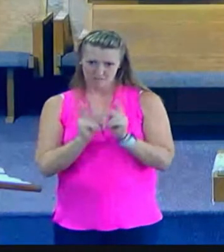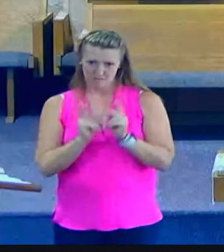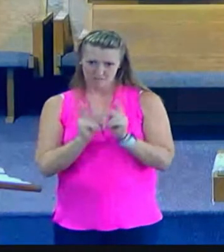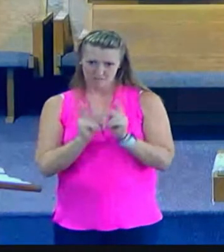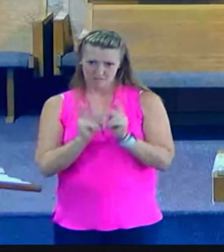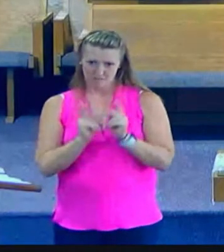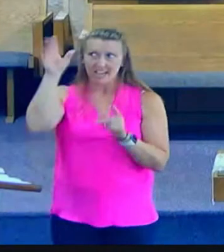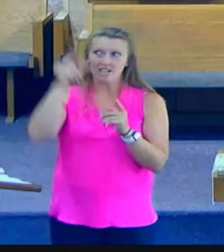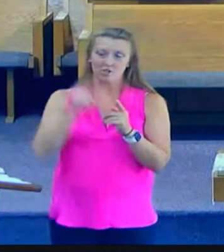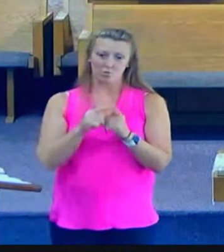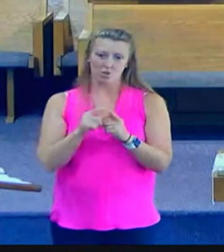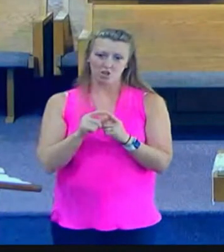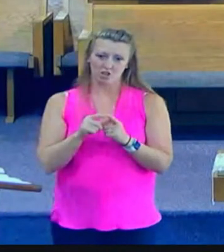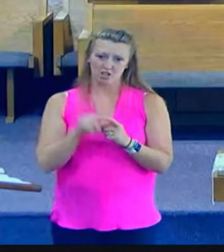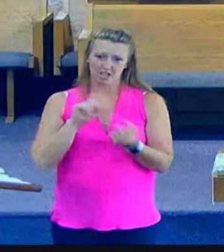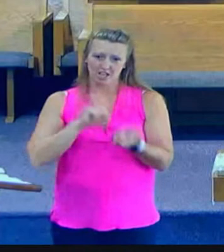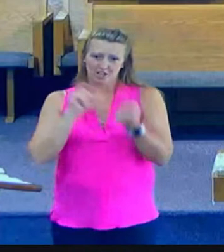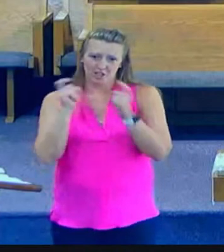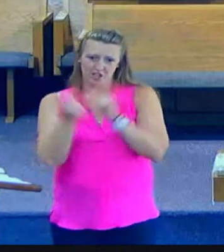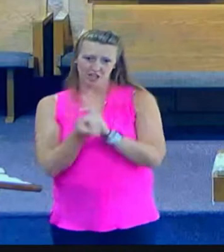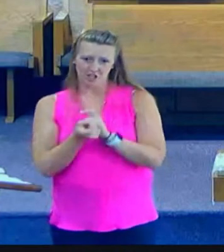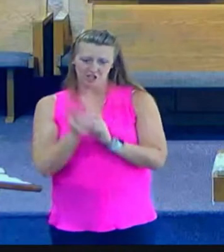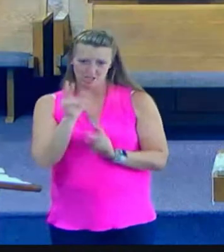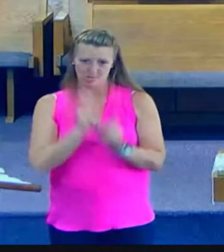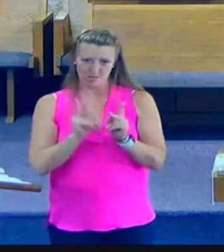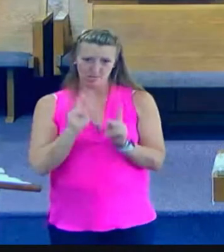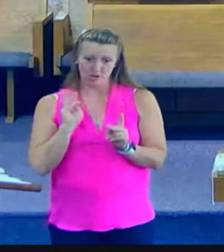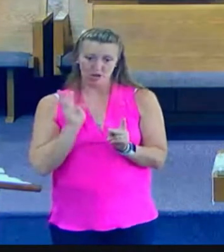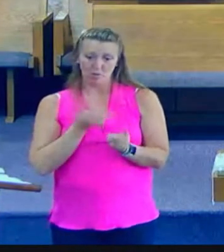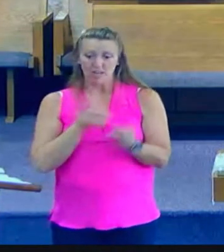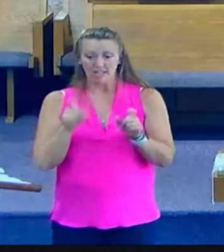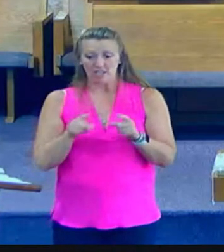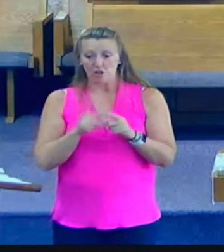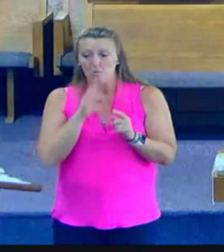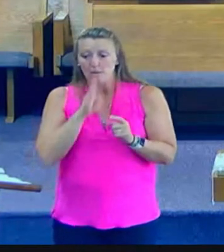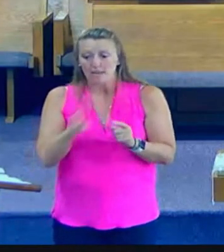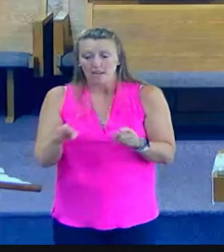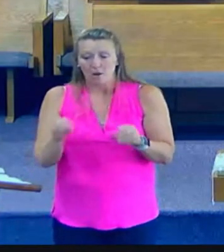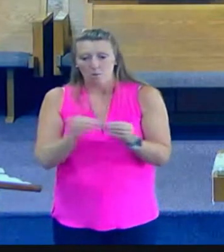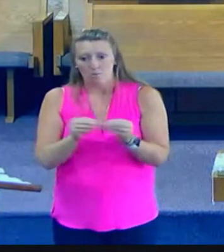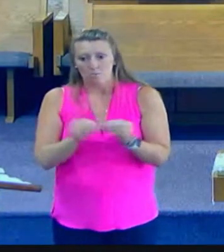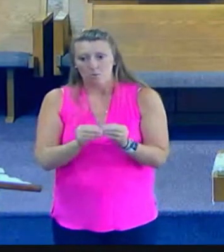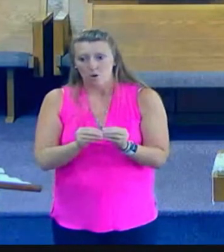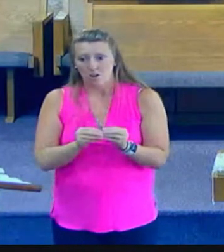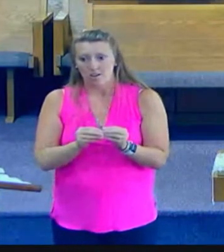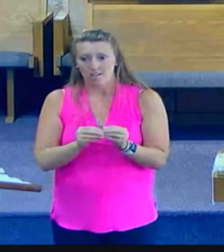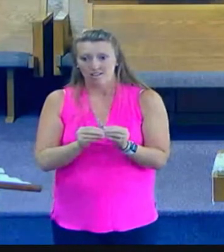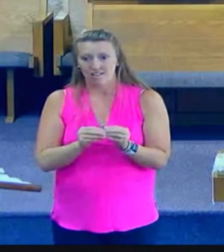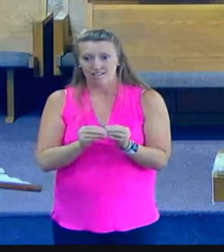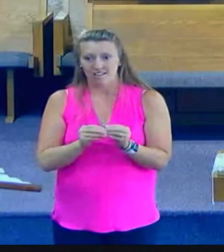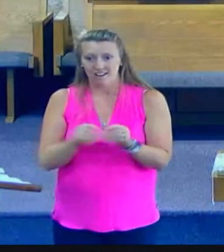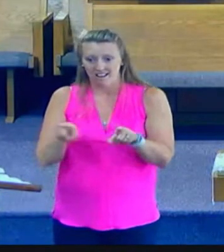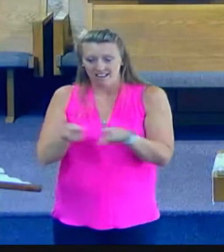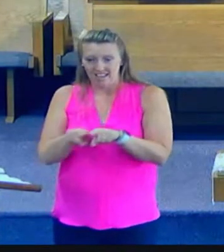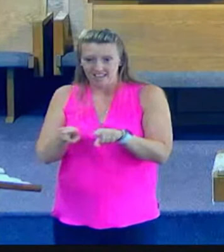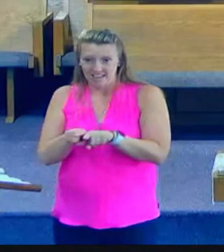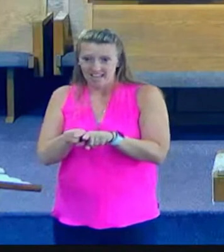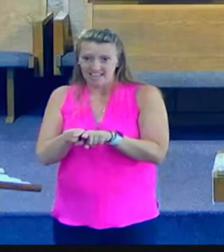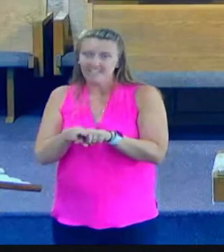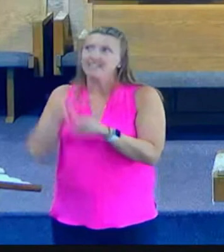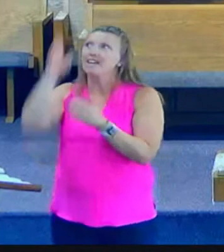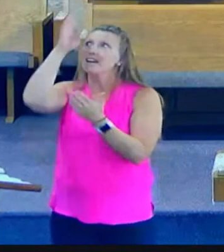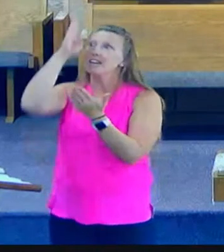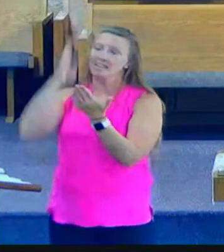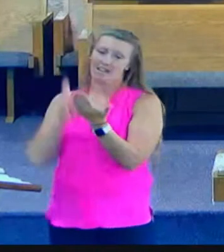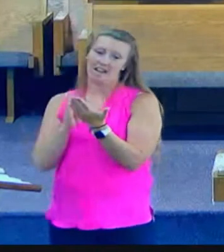God and he would become more like God are you being transformed today by the